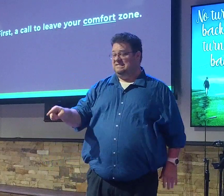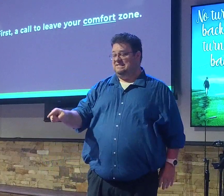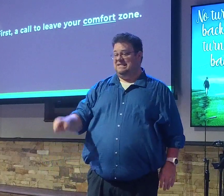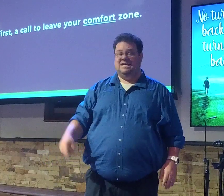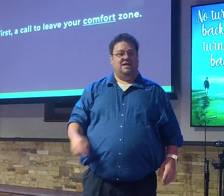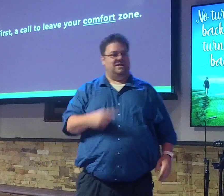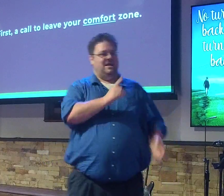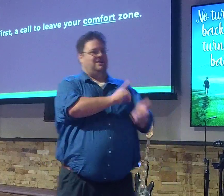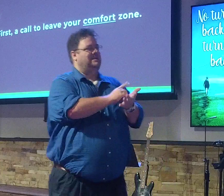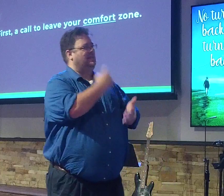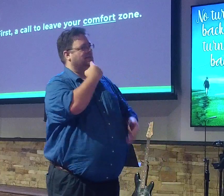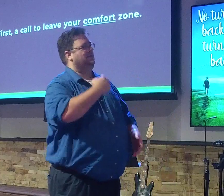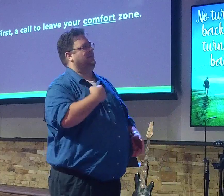He goes, well, me too.